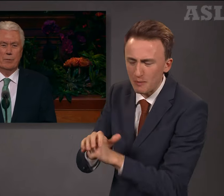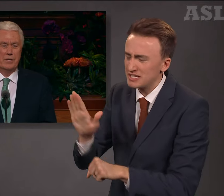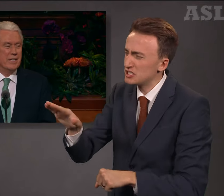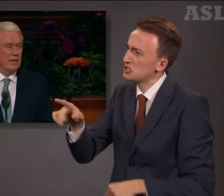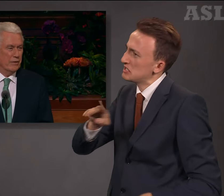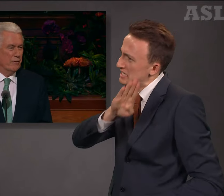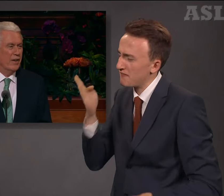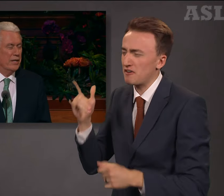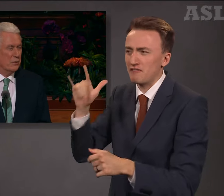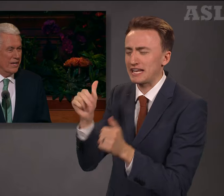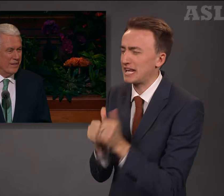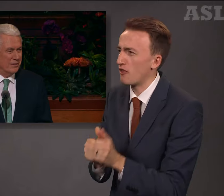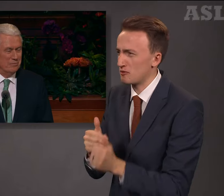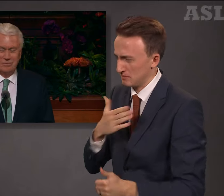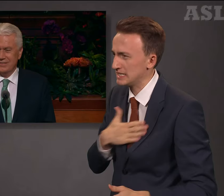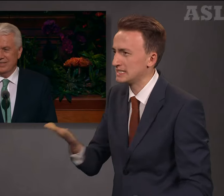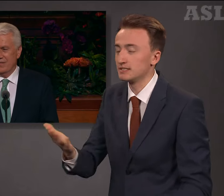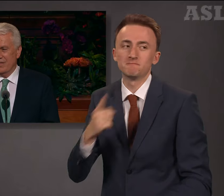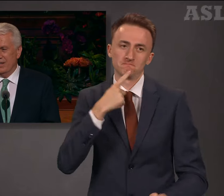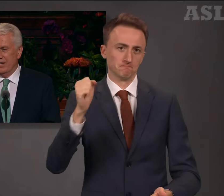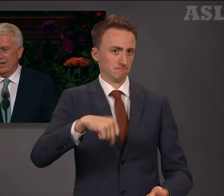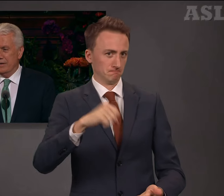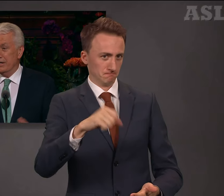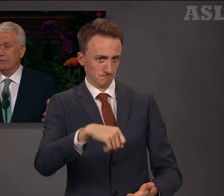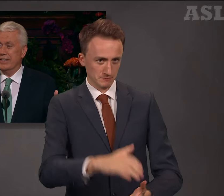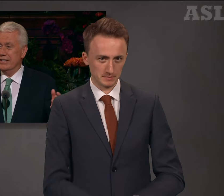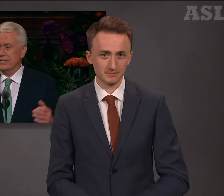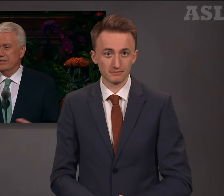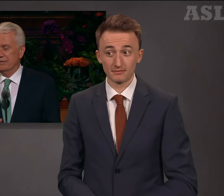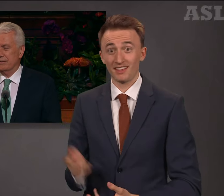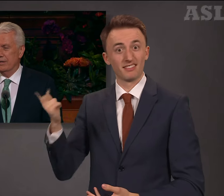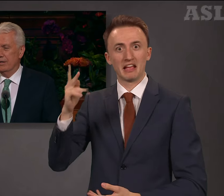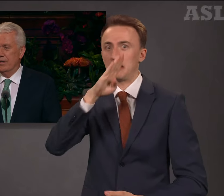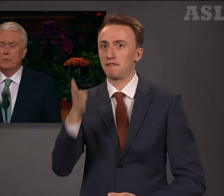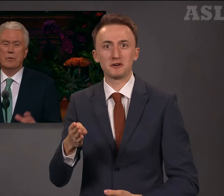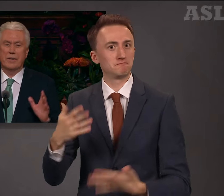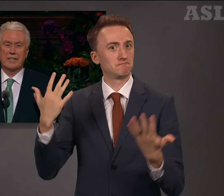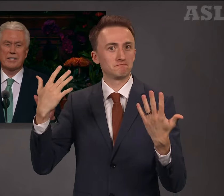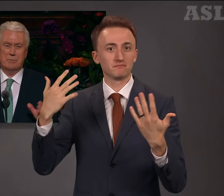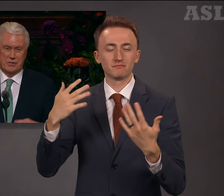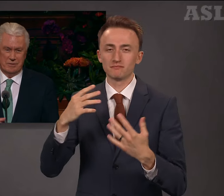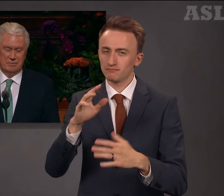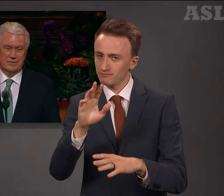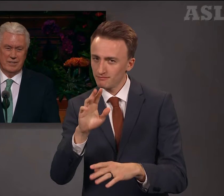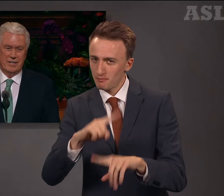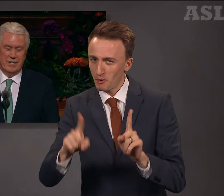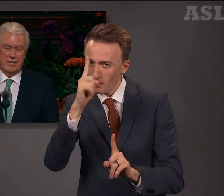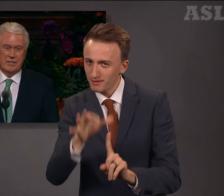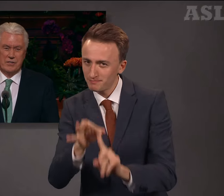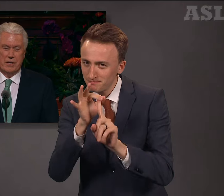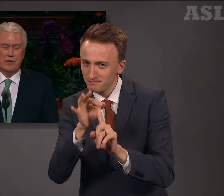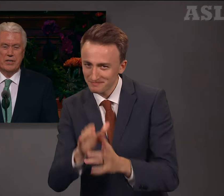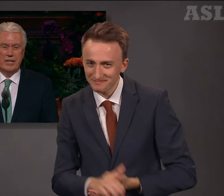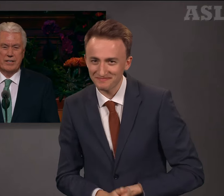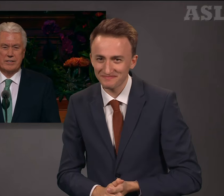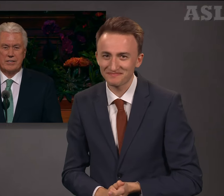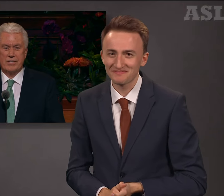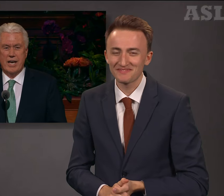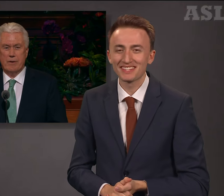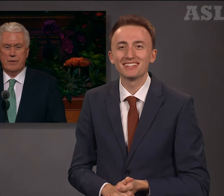would never fly together. And they never did, with one exception. Seven years after